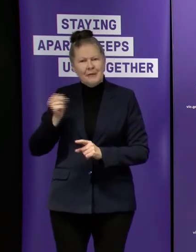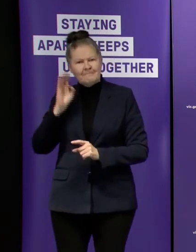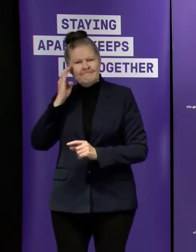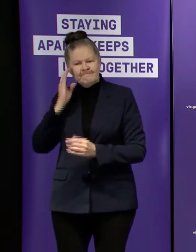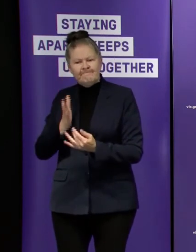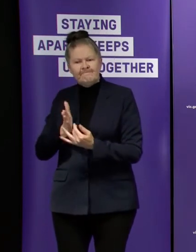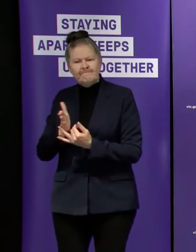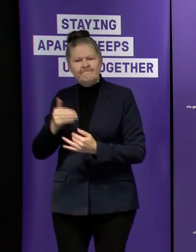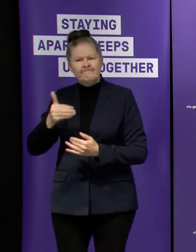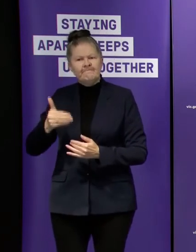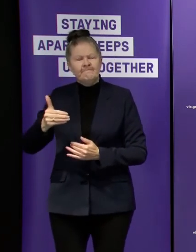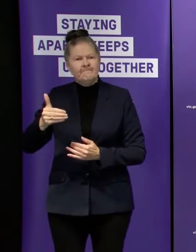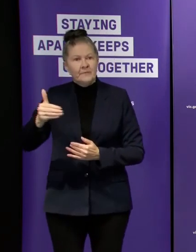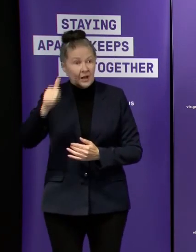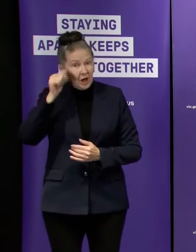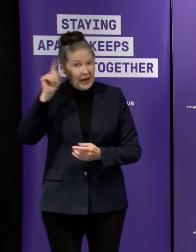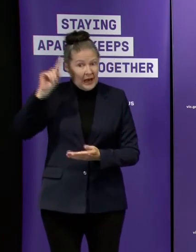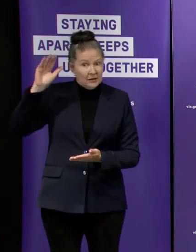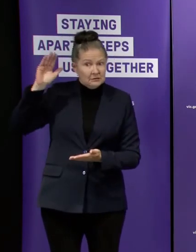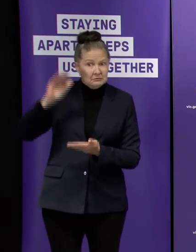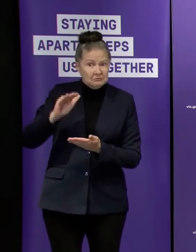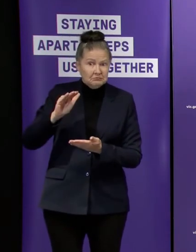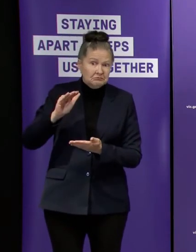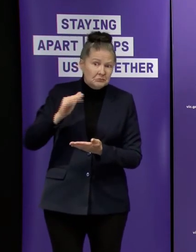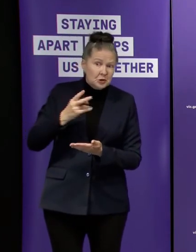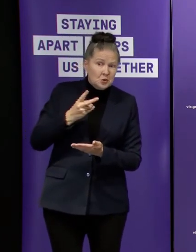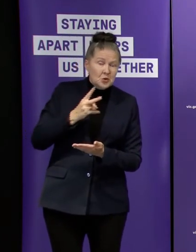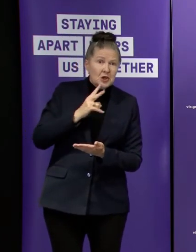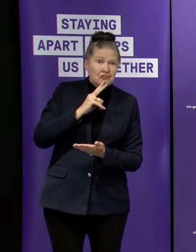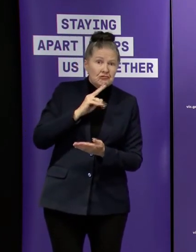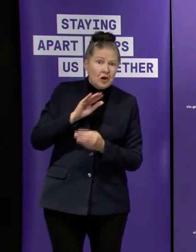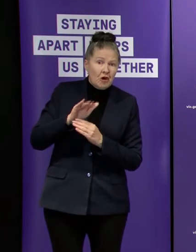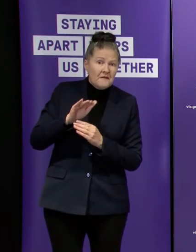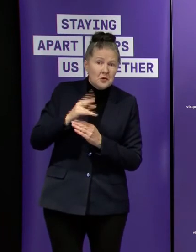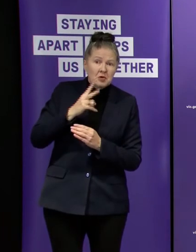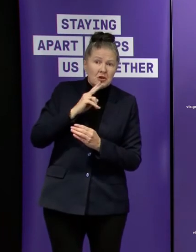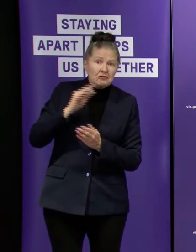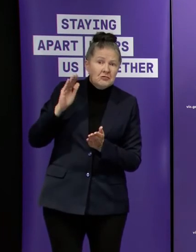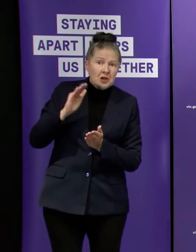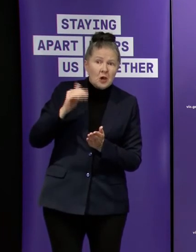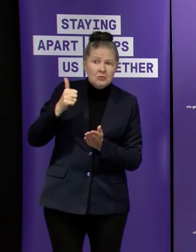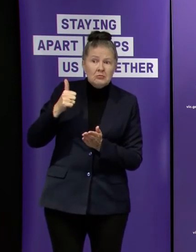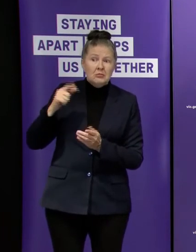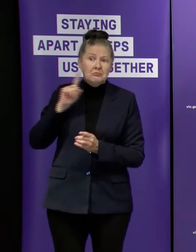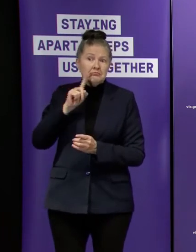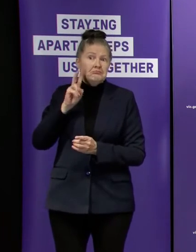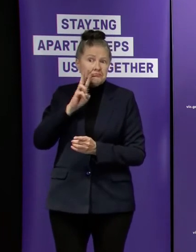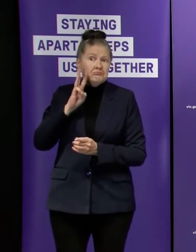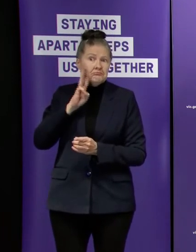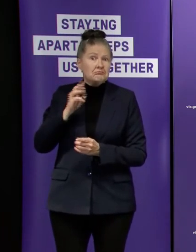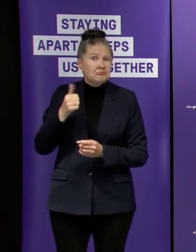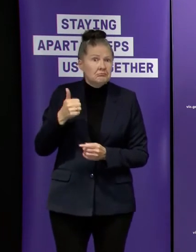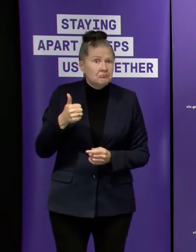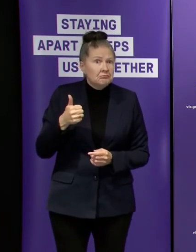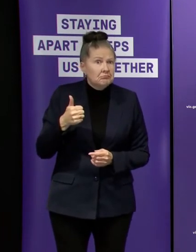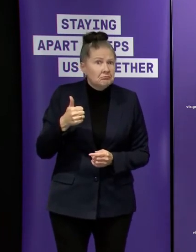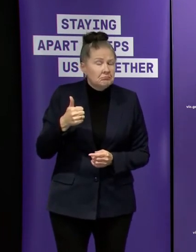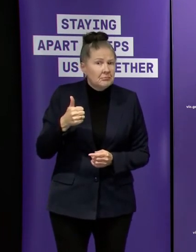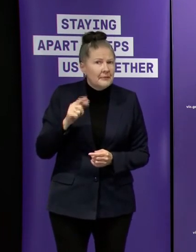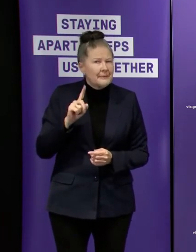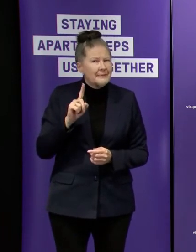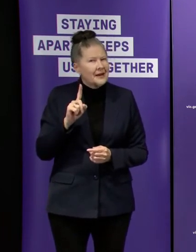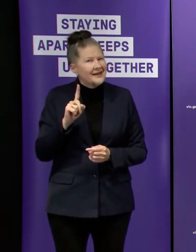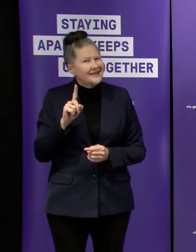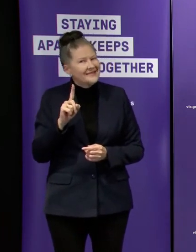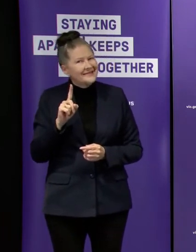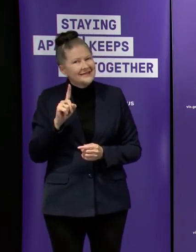even though we've got numbers in the low 200s and the trend is good we just have to acknowledge that that even even at that number even